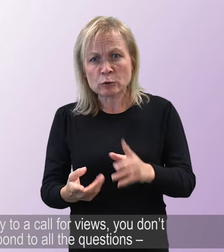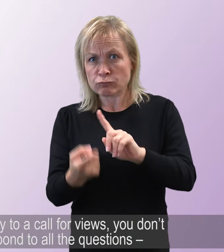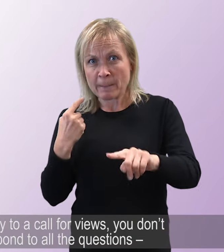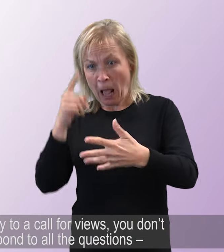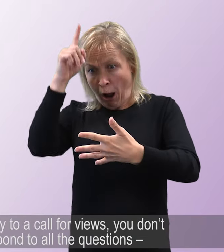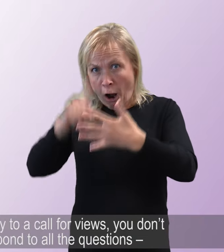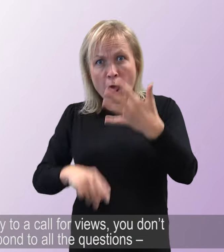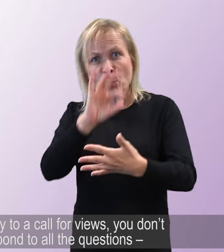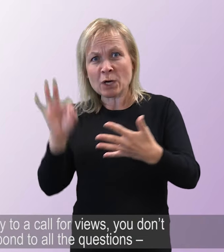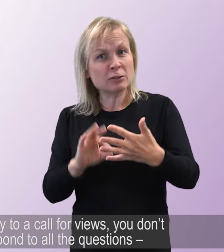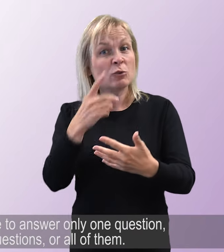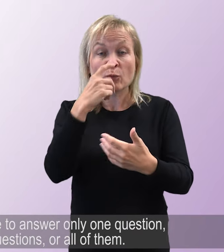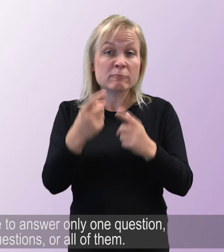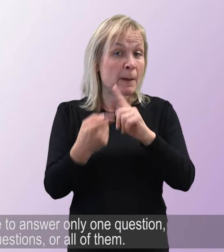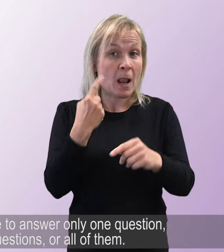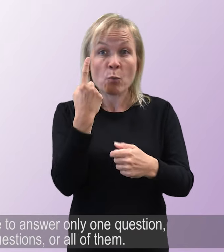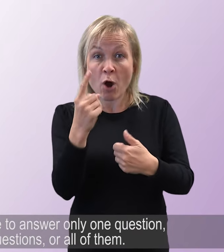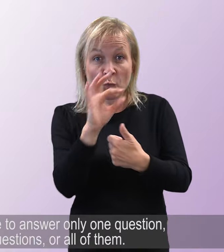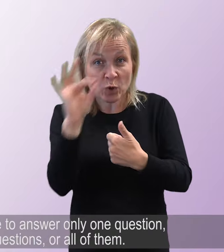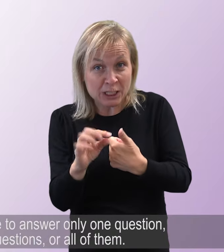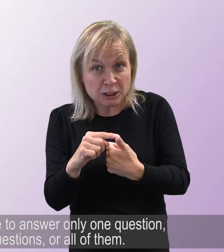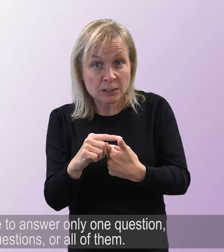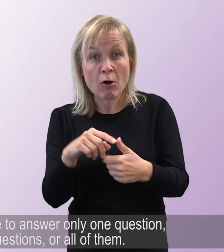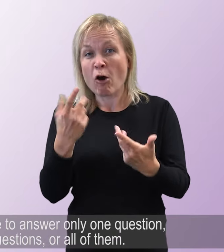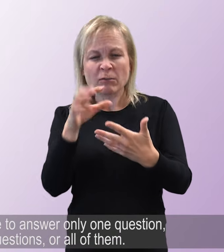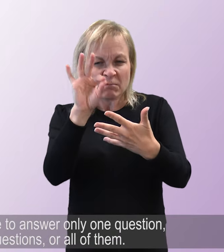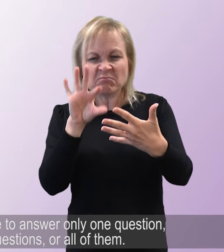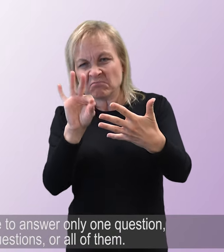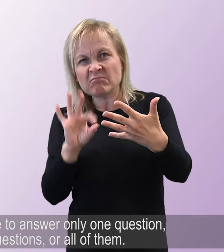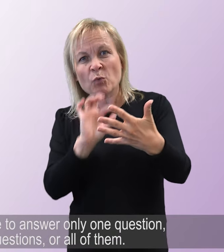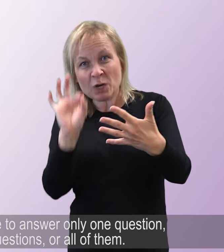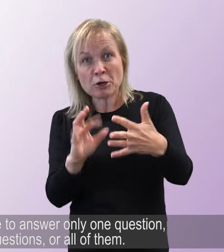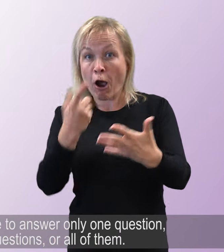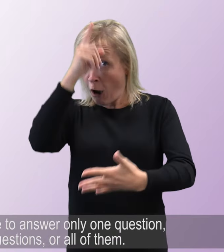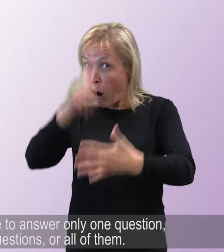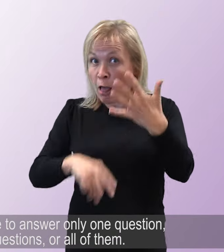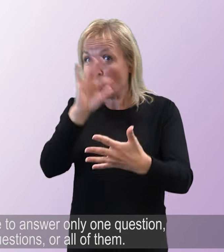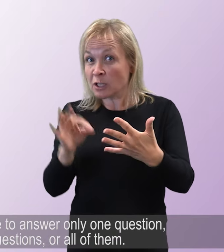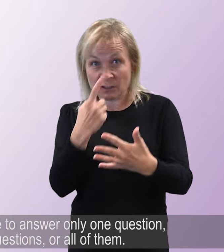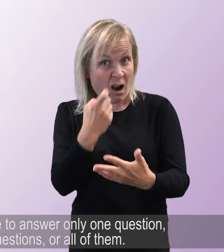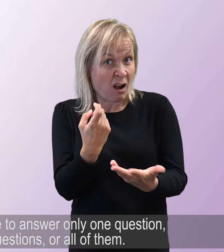need to respond to all the questions. You can choose to answer only one question, some questions or all of them.